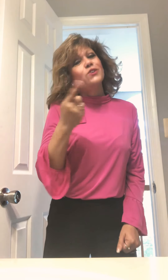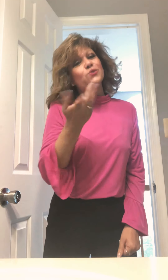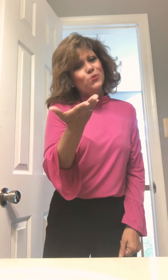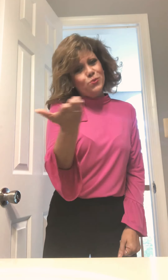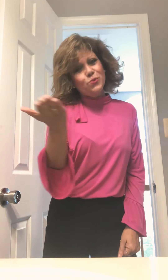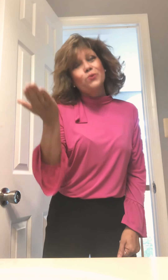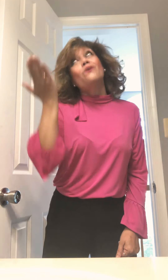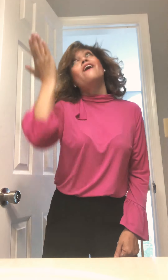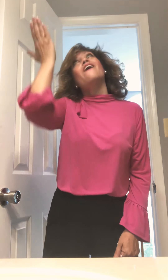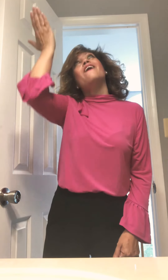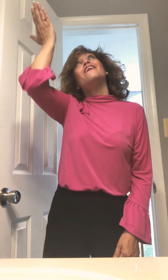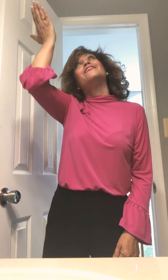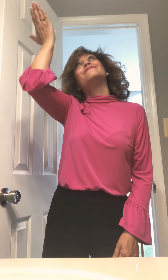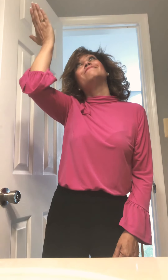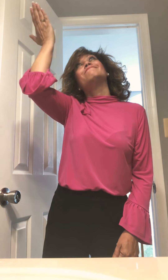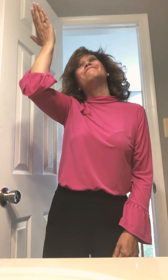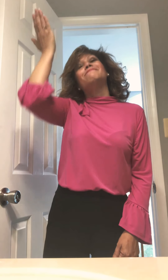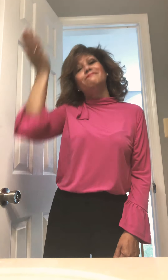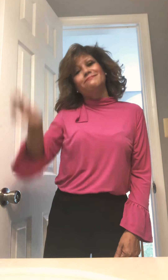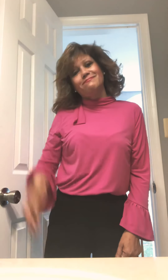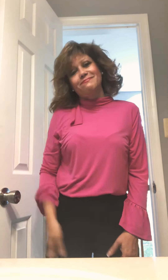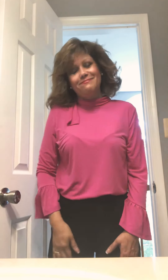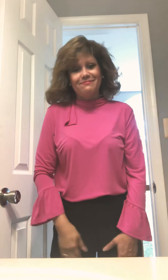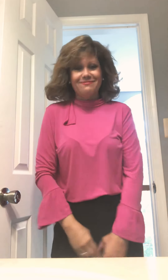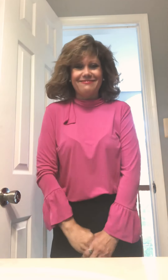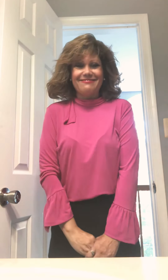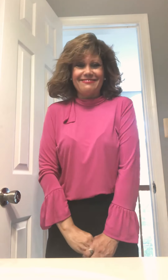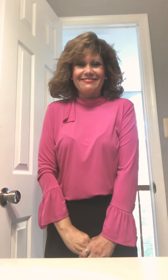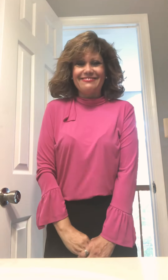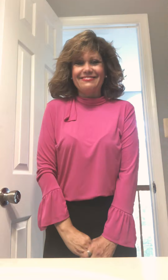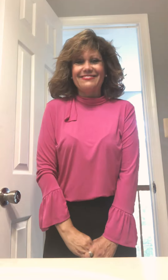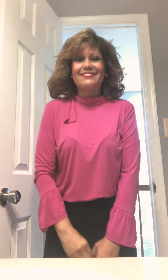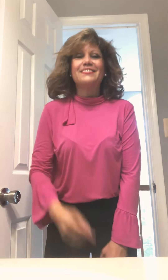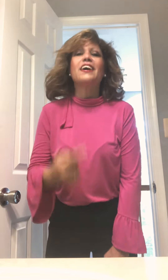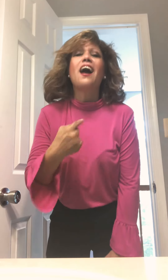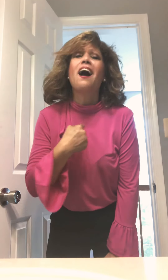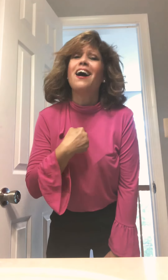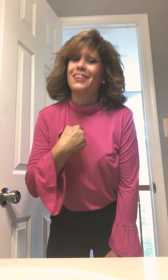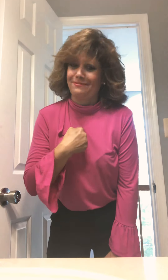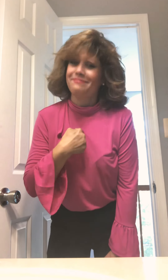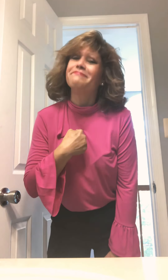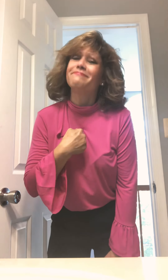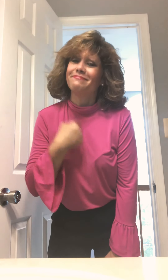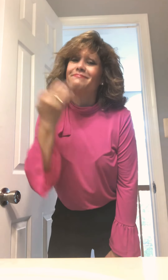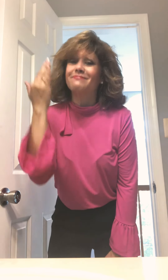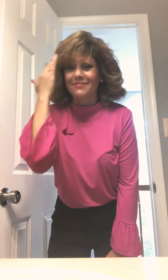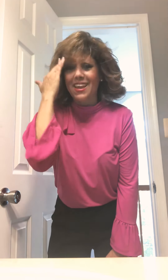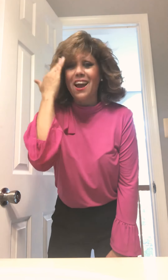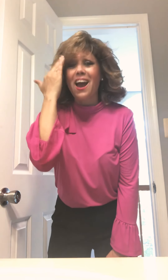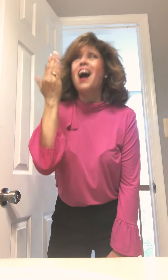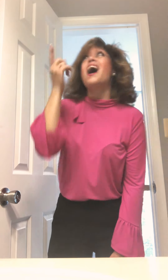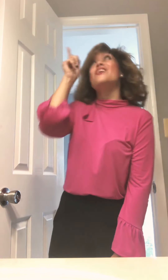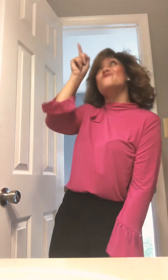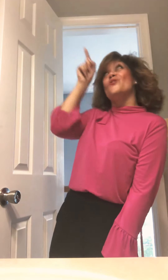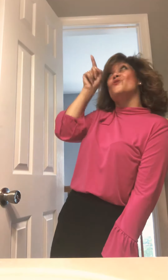whitening I know